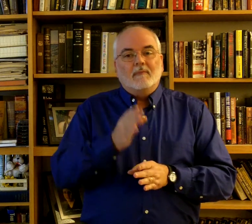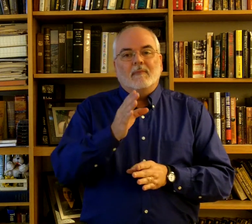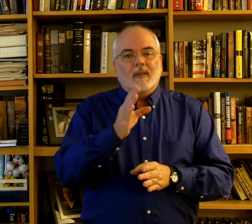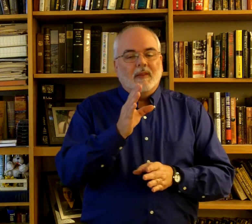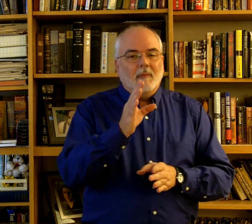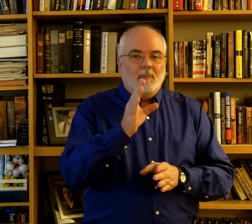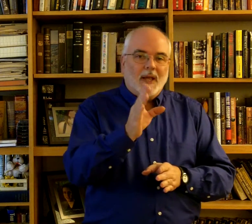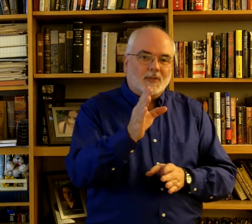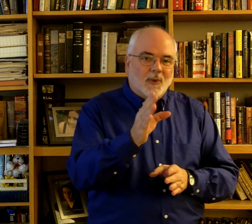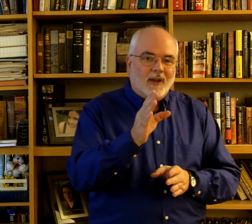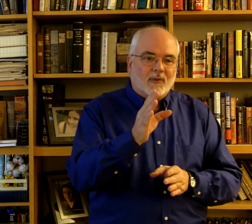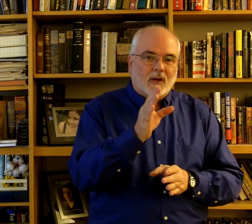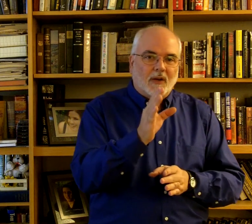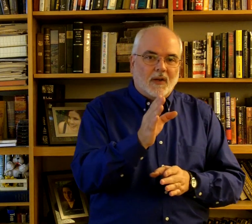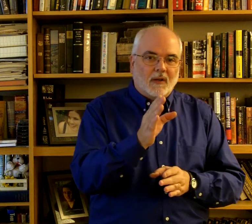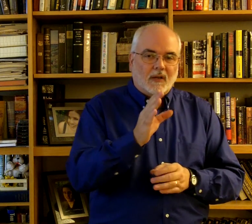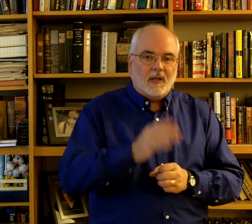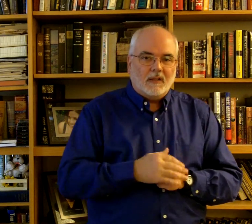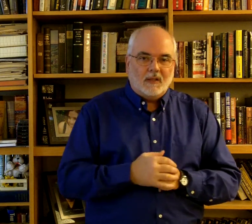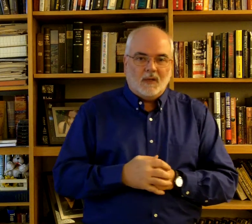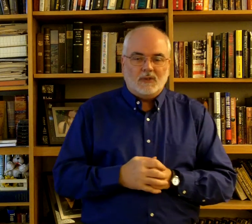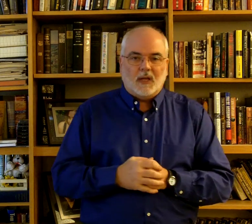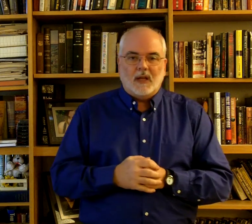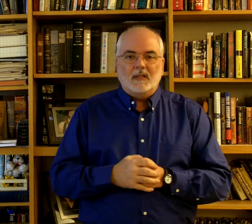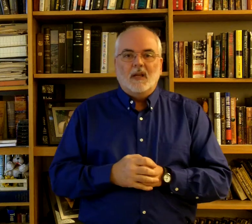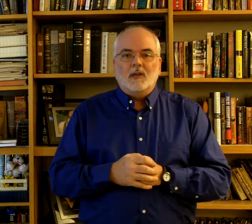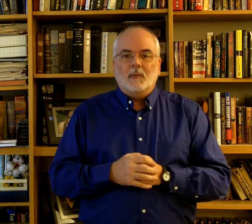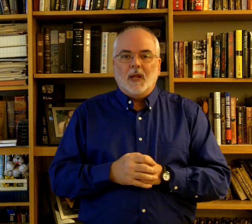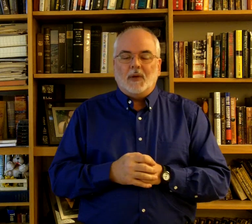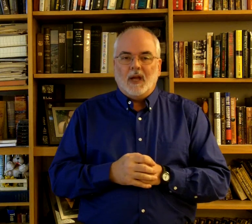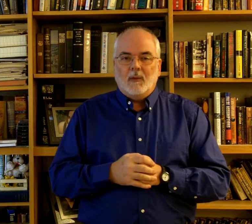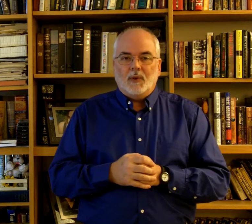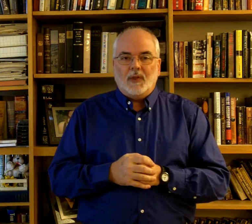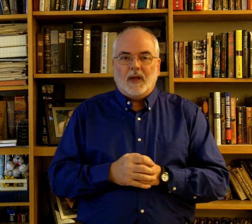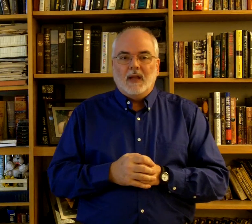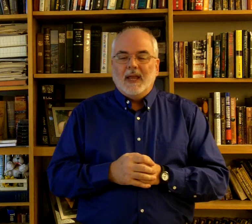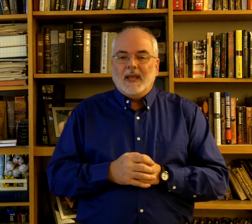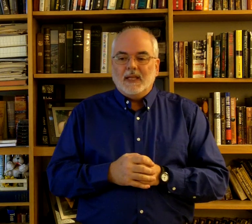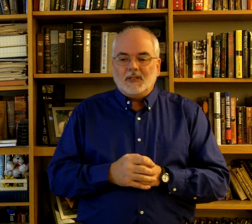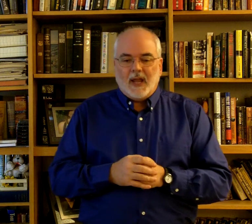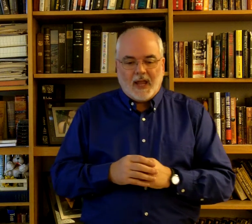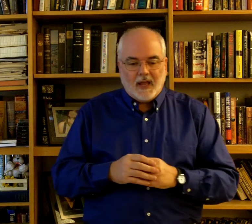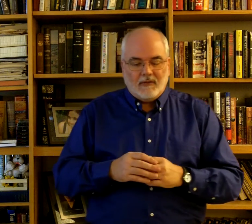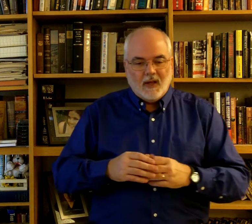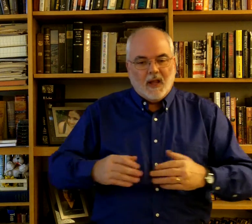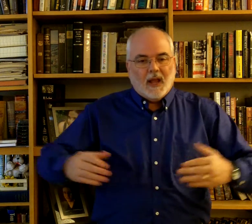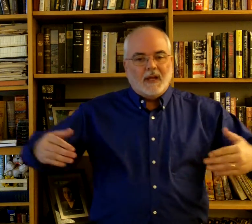The best way for an adult that doesn't know signs to be able to help with that is to have a